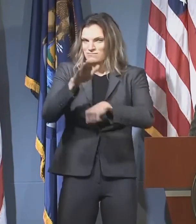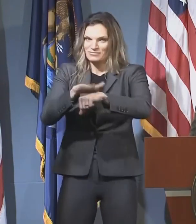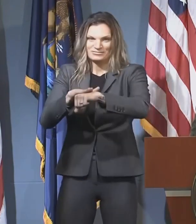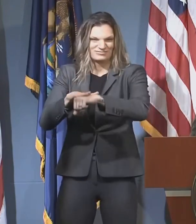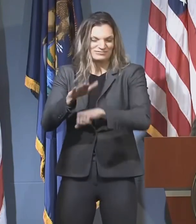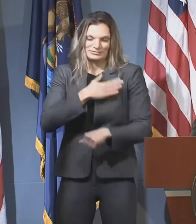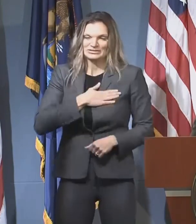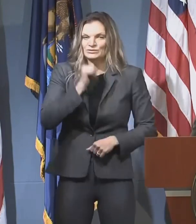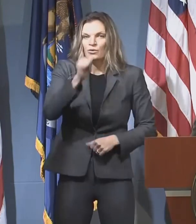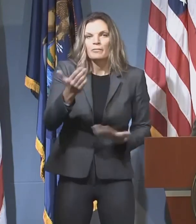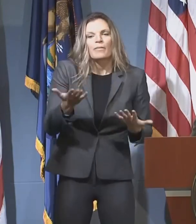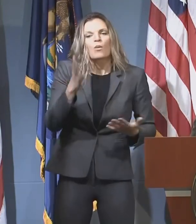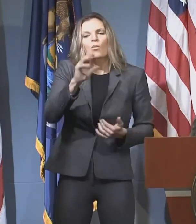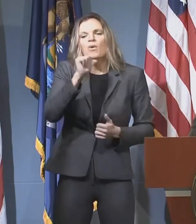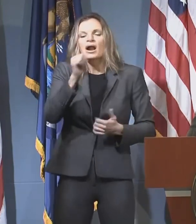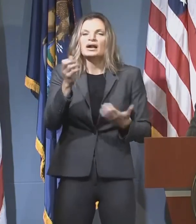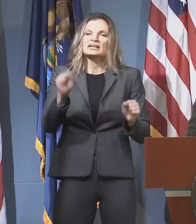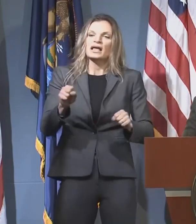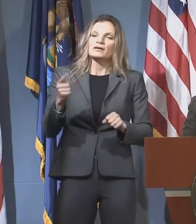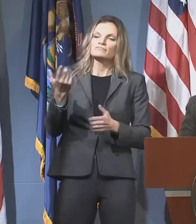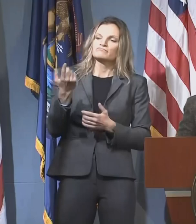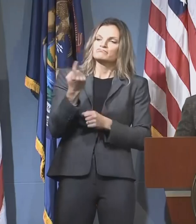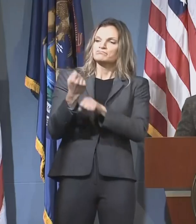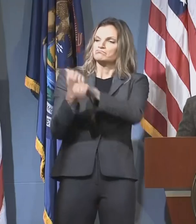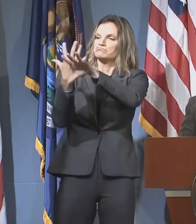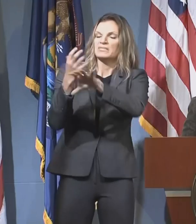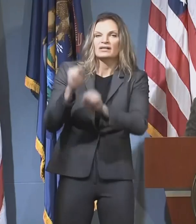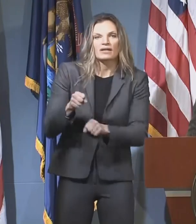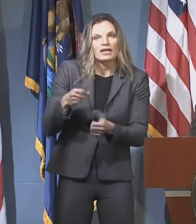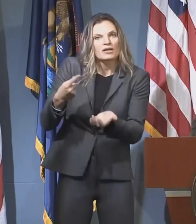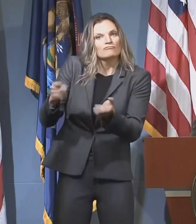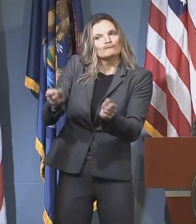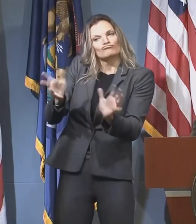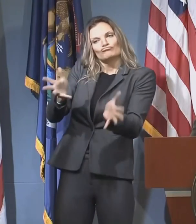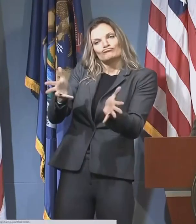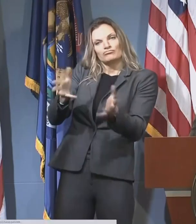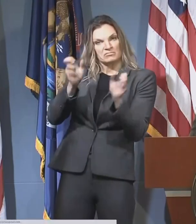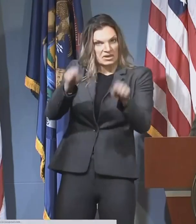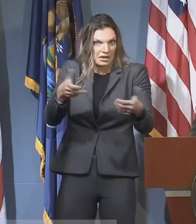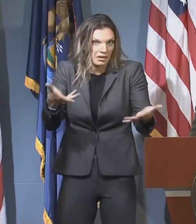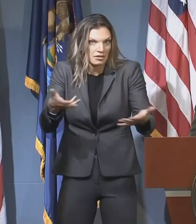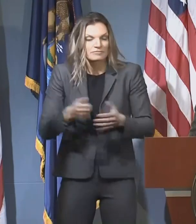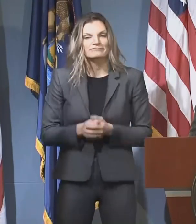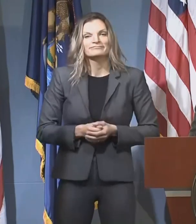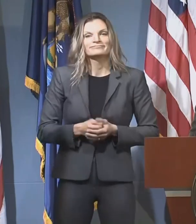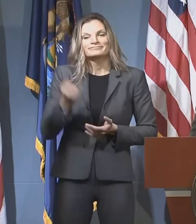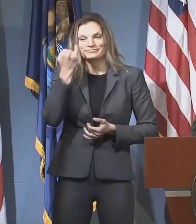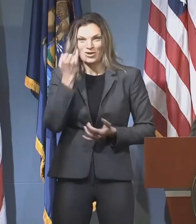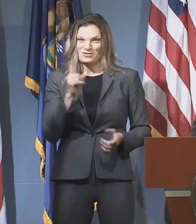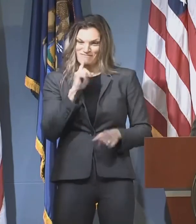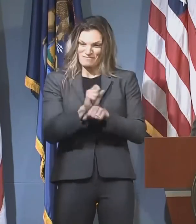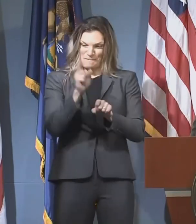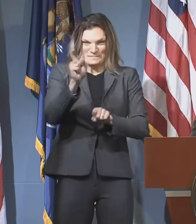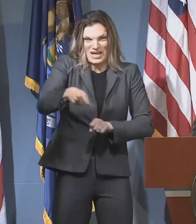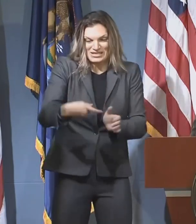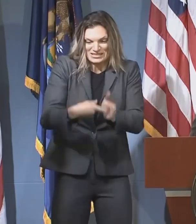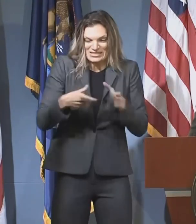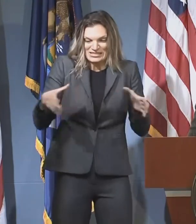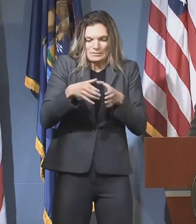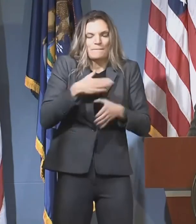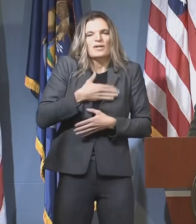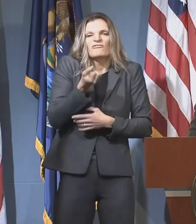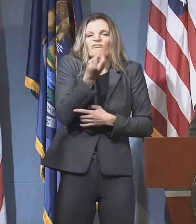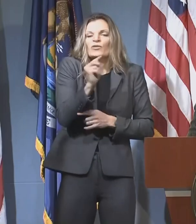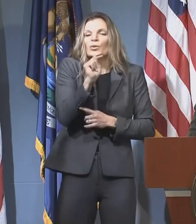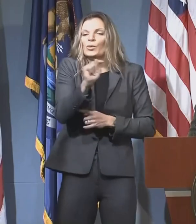be creative and have video conference calls with your children's friends if possible. And if you must have a gathering, try to make it as small as possible